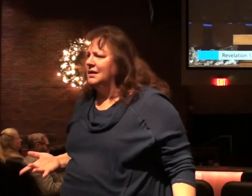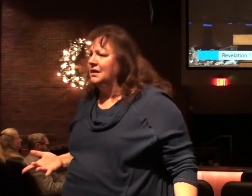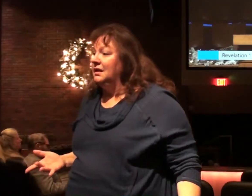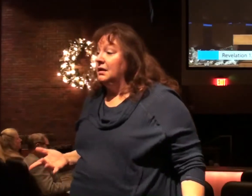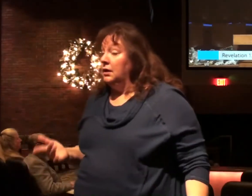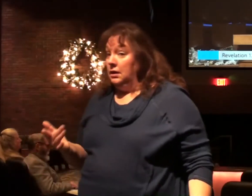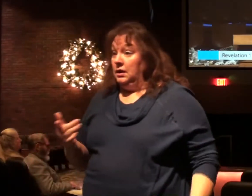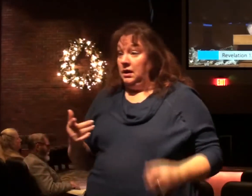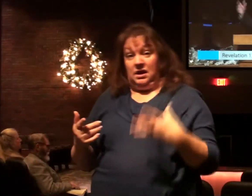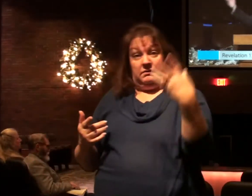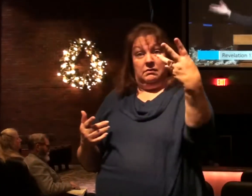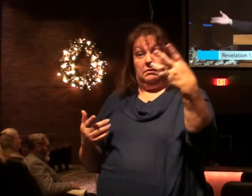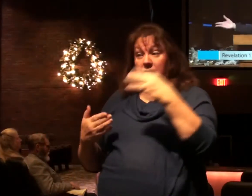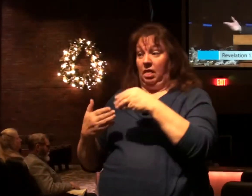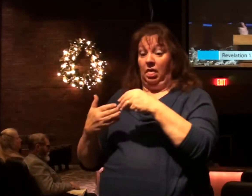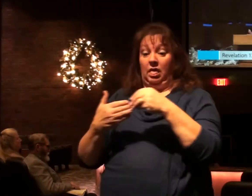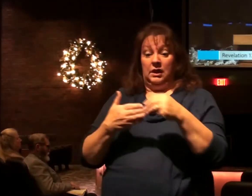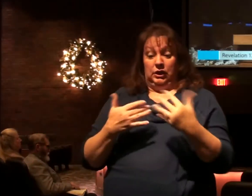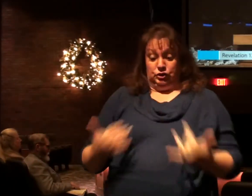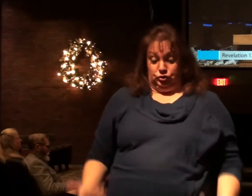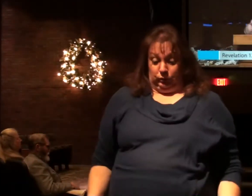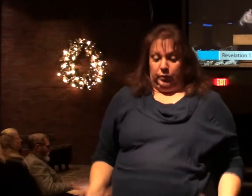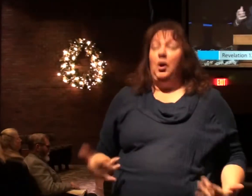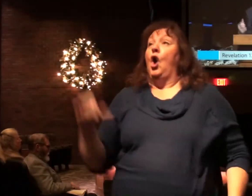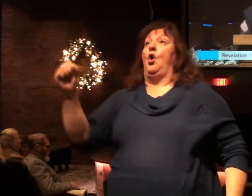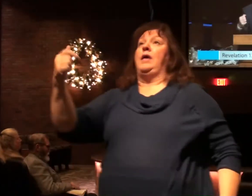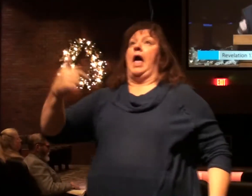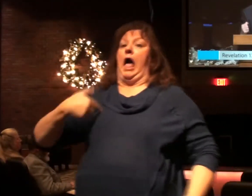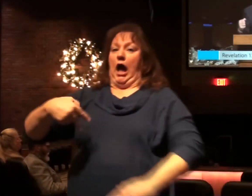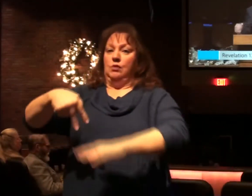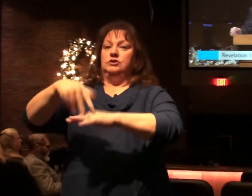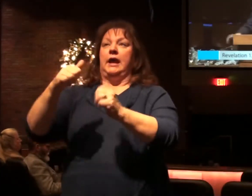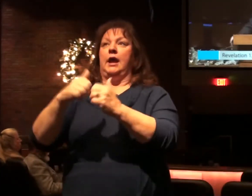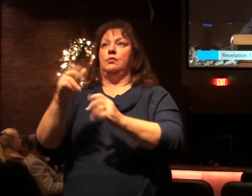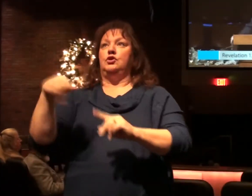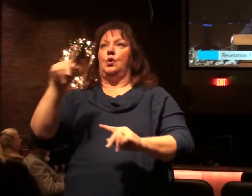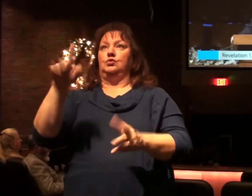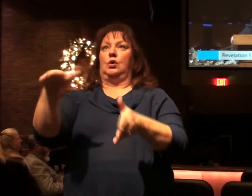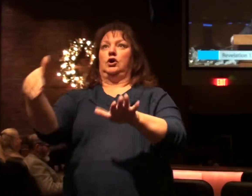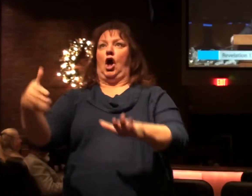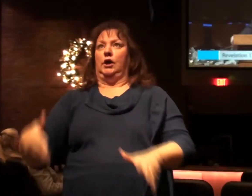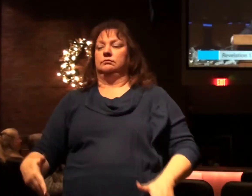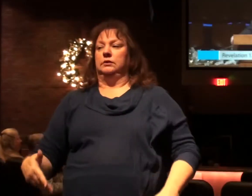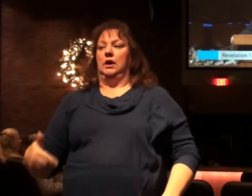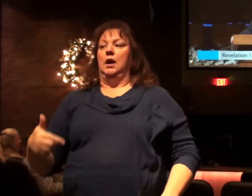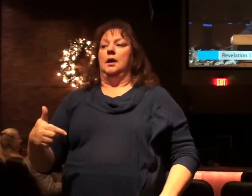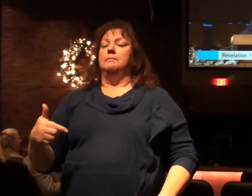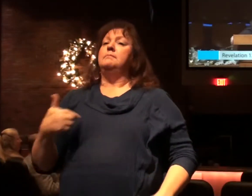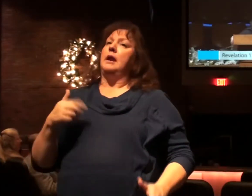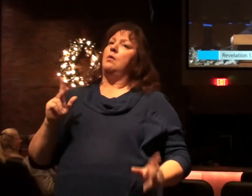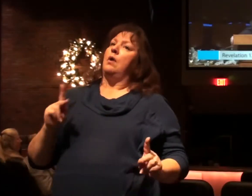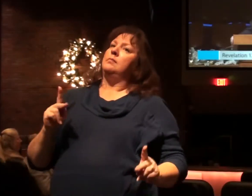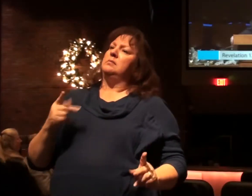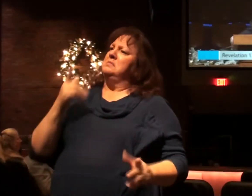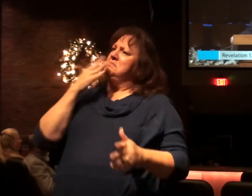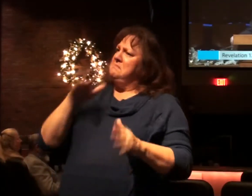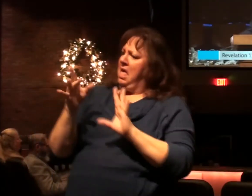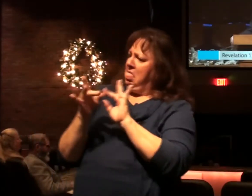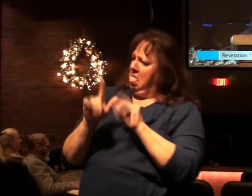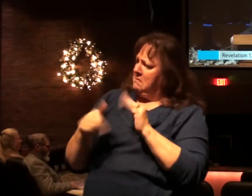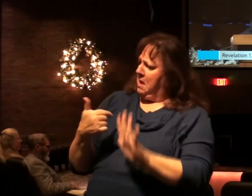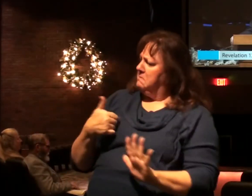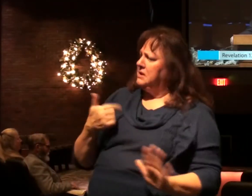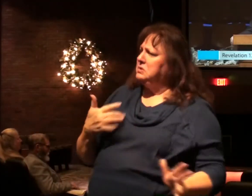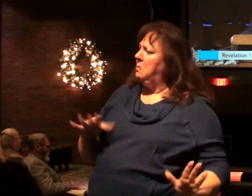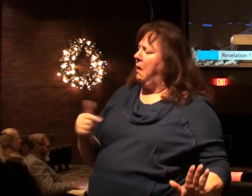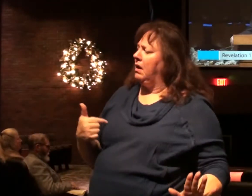Would you say that they were leading you away and you burned at the stake? Oh, yeah, I'd stand with the martyrs. But I don't want people saying nasty things in my